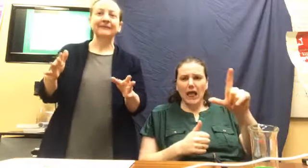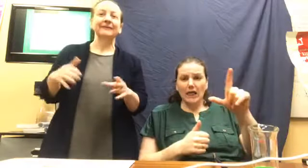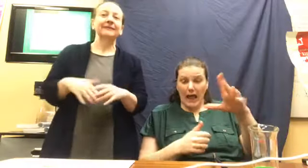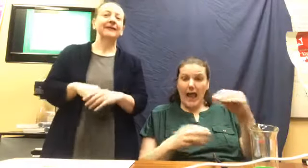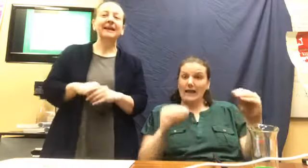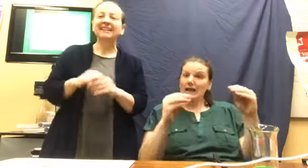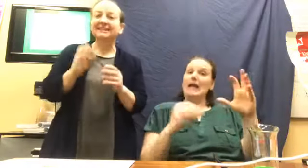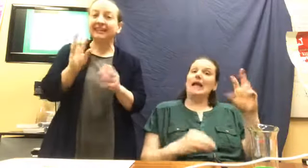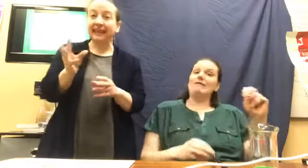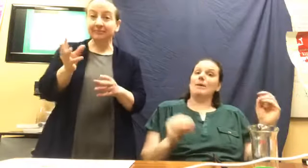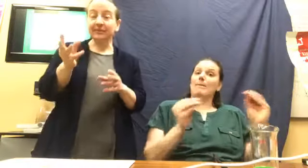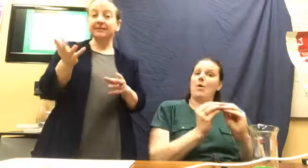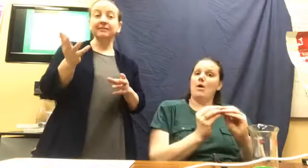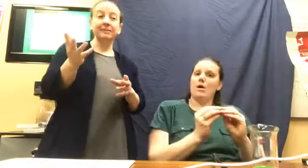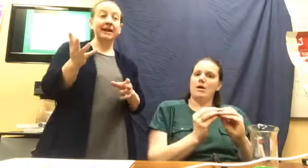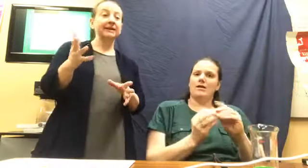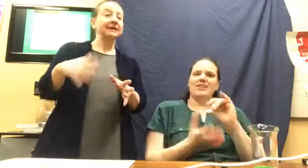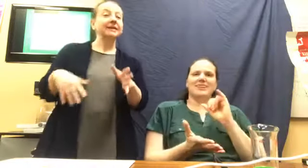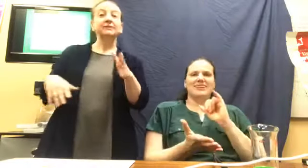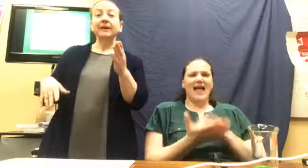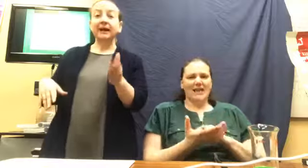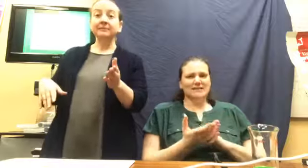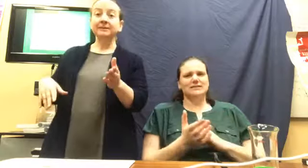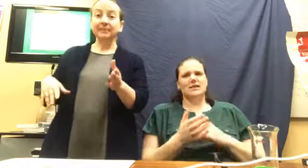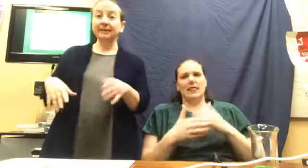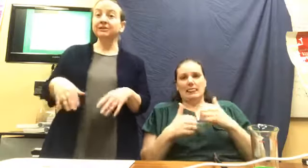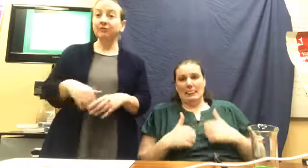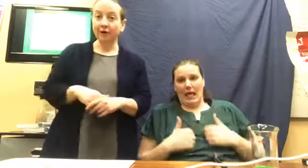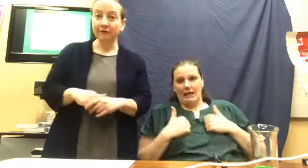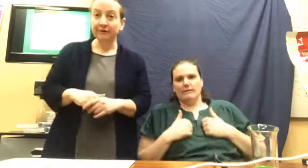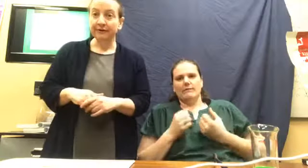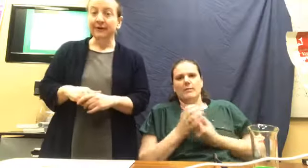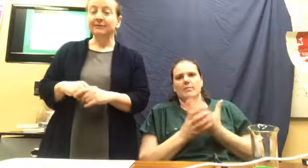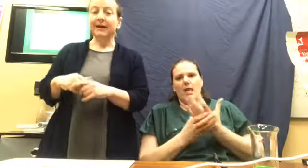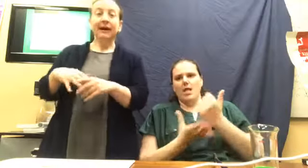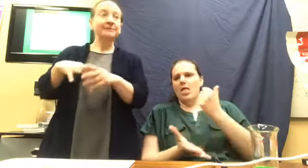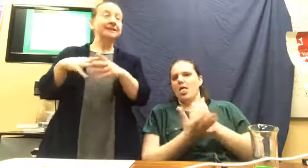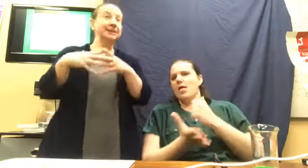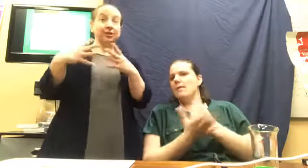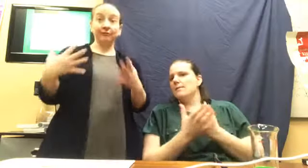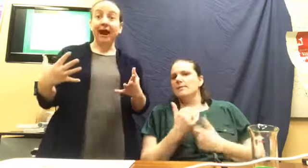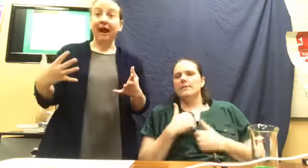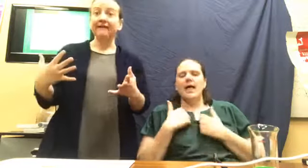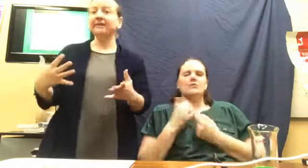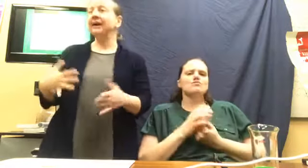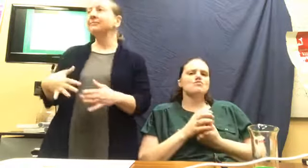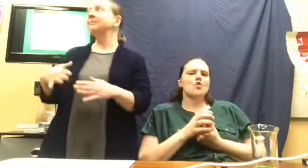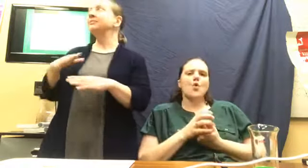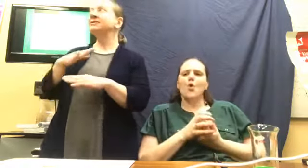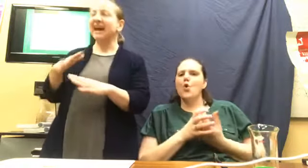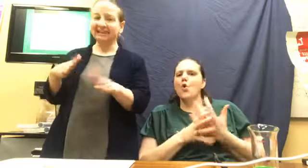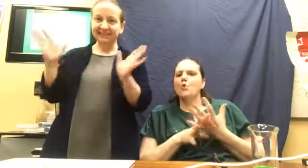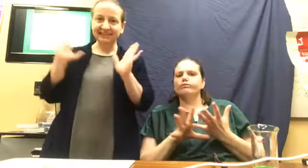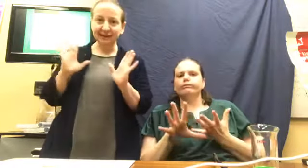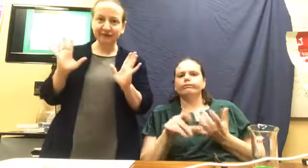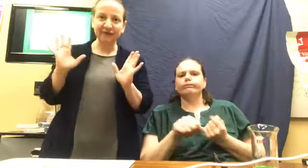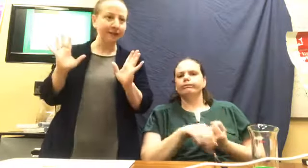Okay. It's the lifeblood of the plant. It's what helps the plant to grow. It's what helps it to thrive. It helps it protect itself from